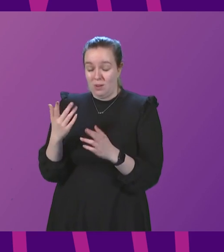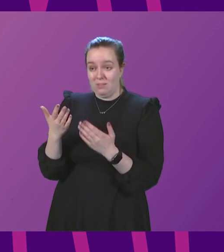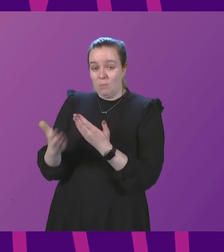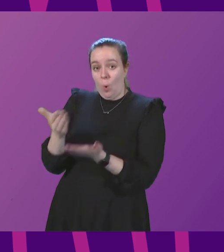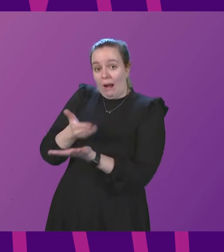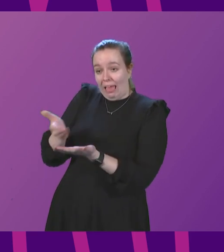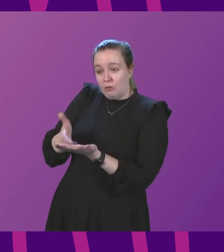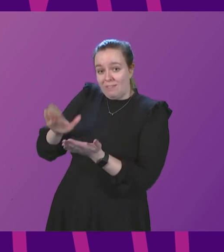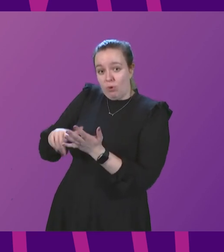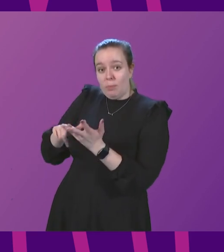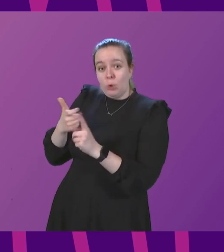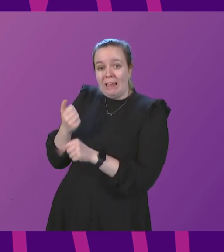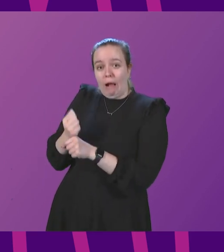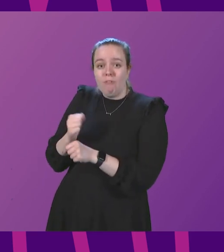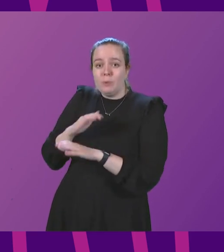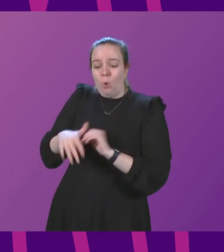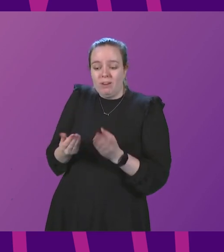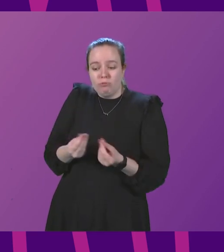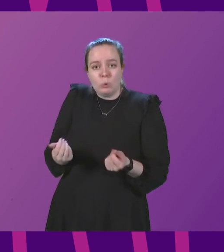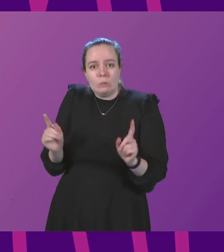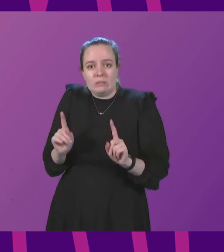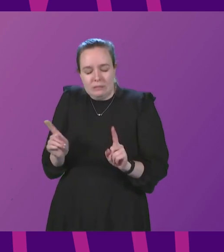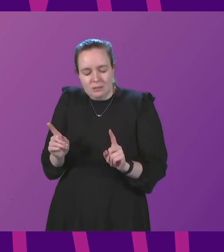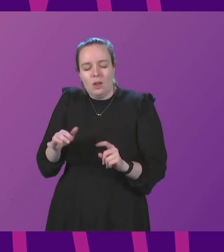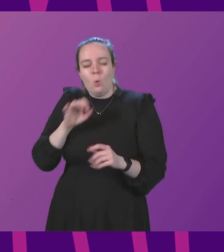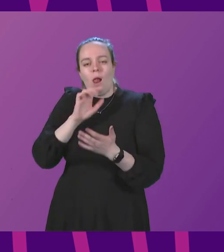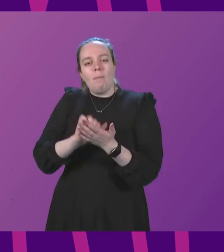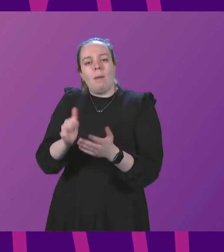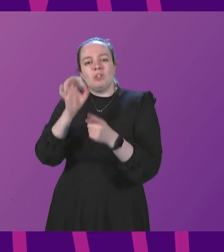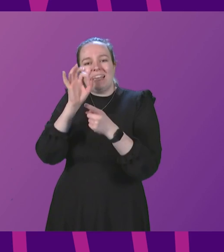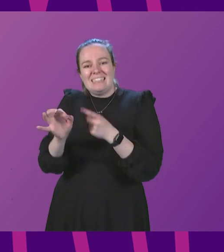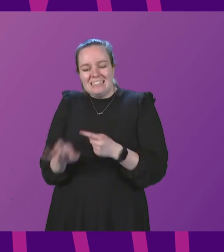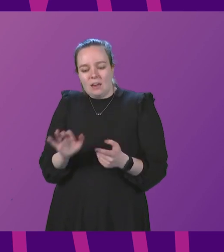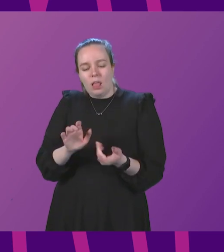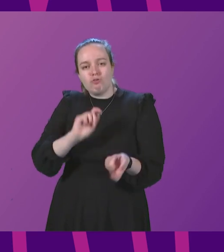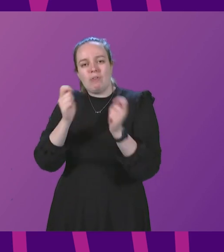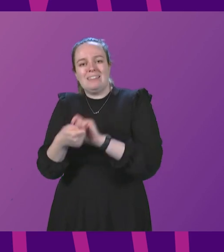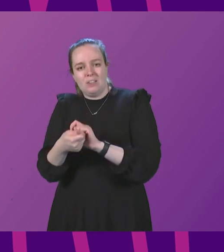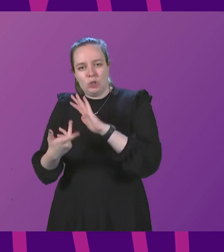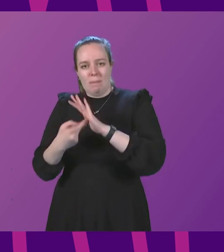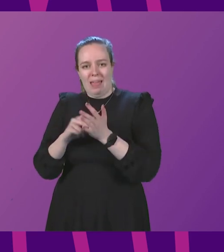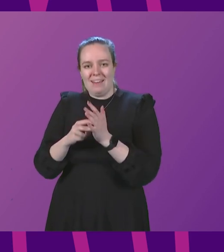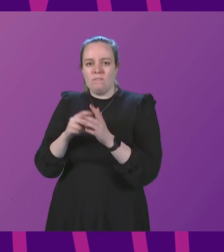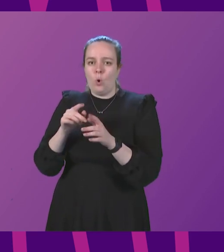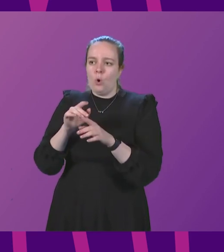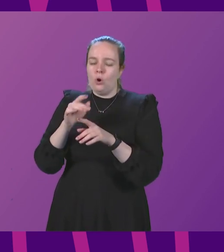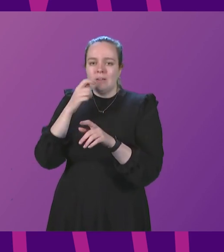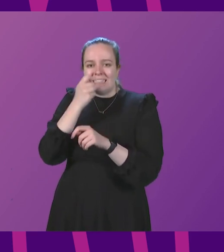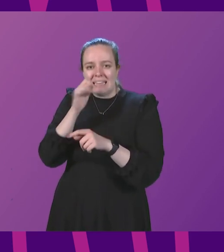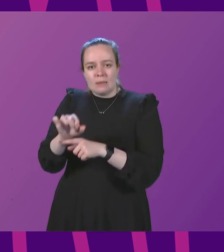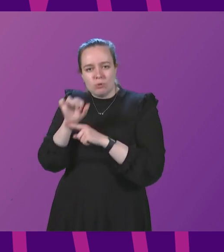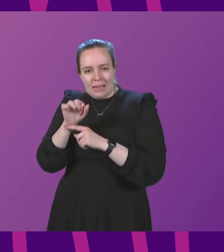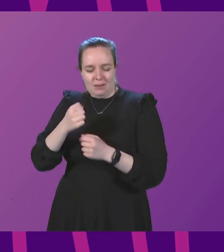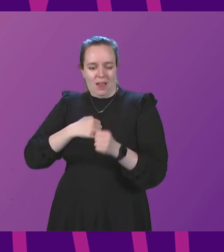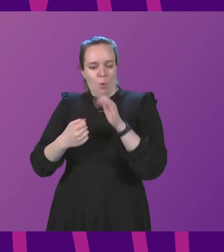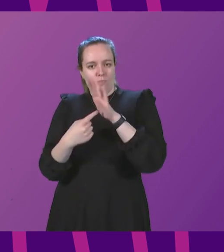from the UK Government on available resources, we will publish a detailed transition plan for Test and Protect, setting out our priorities in more